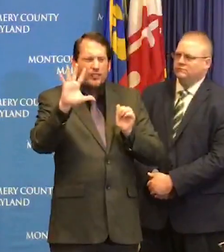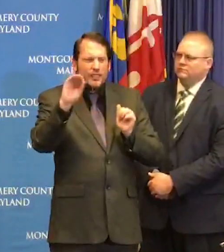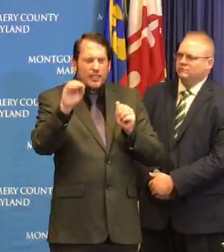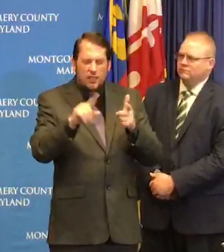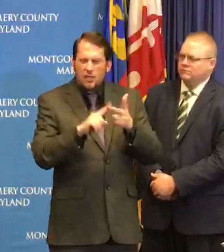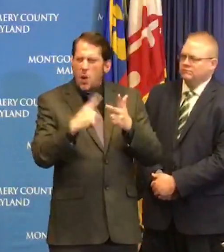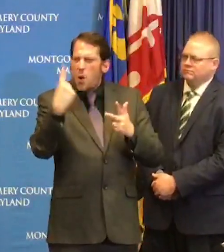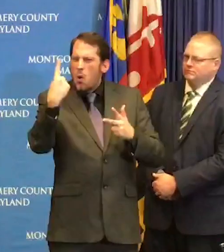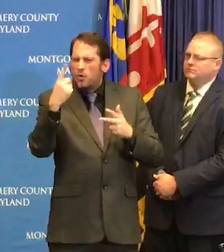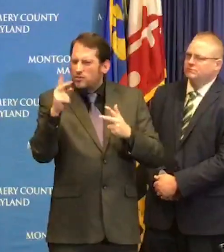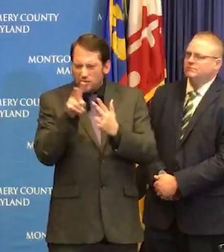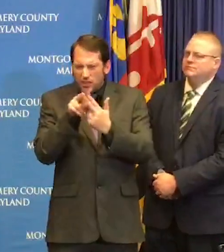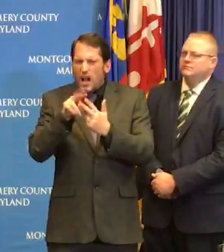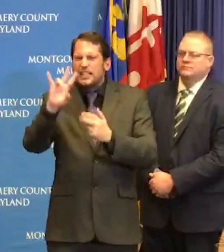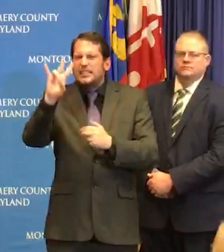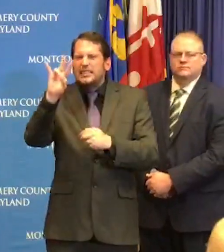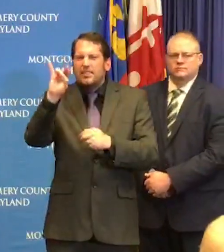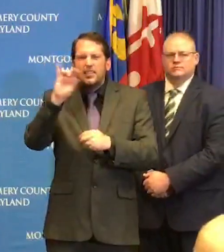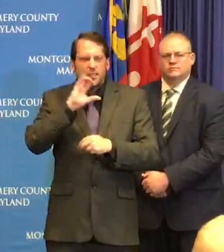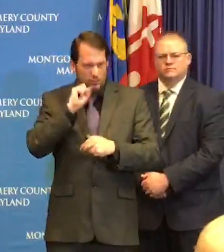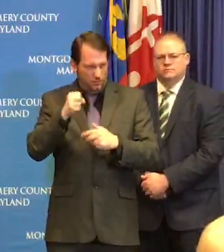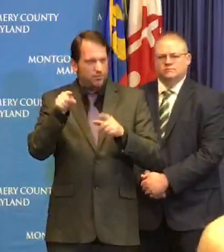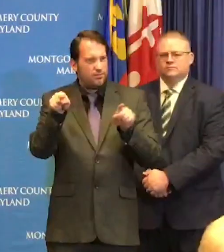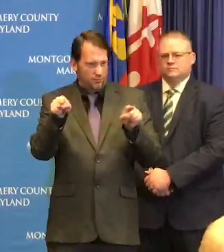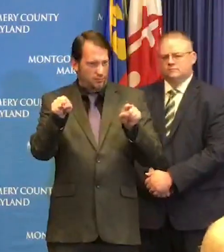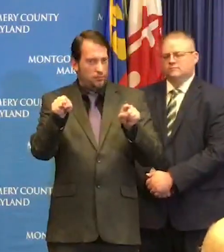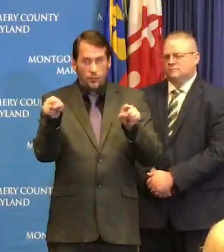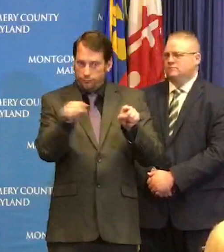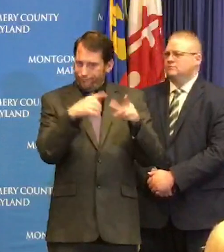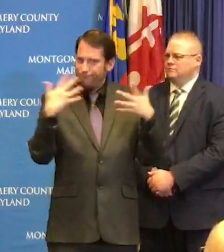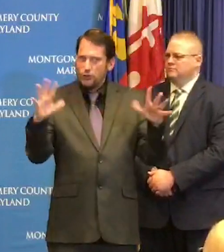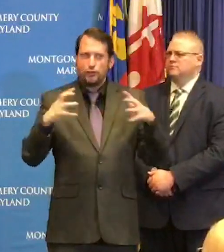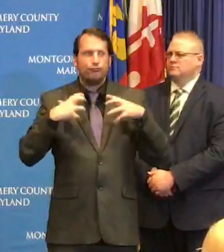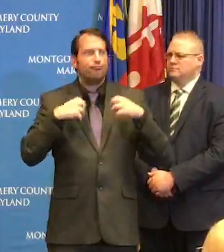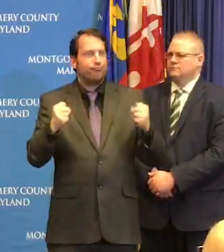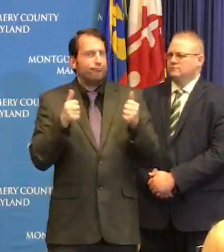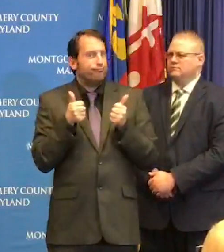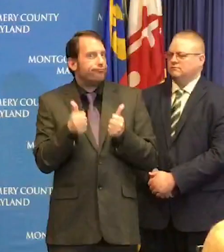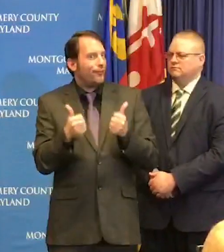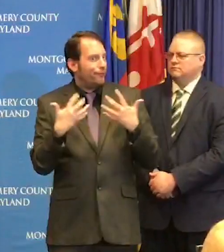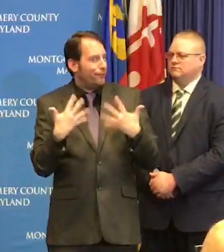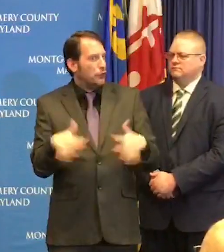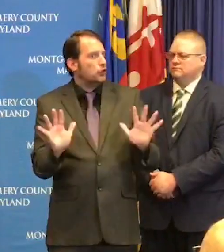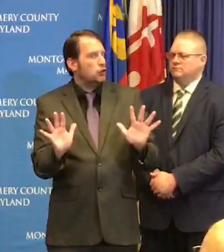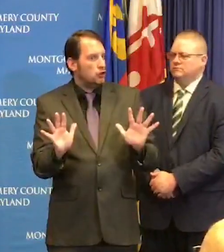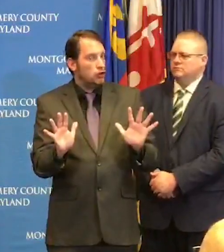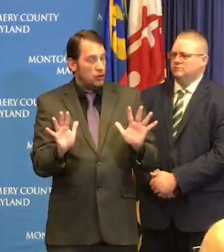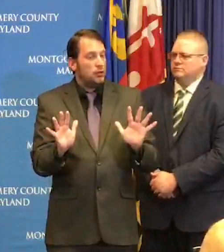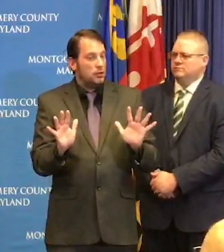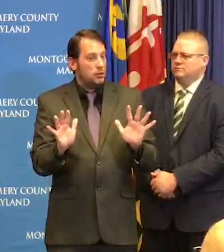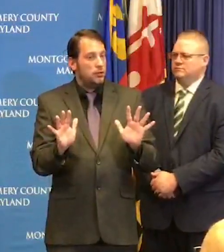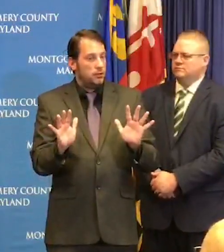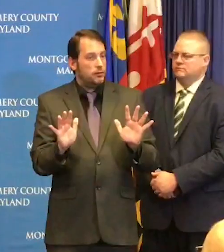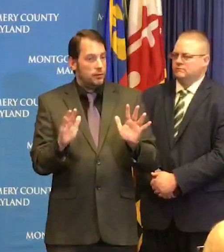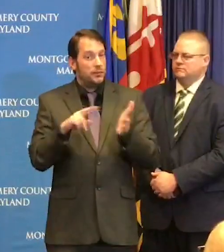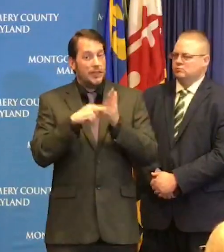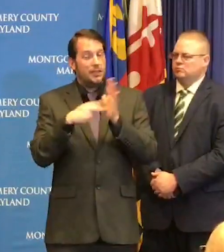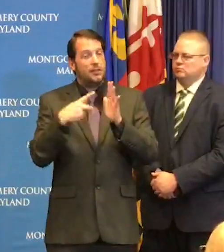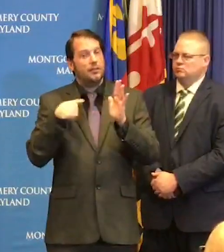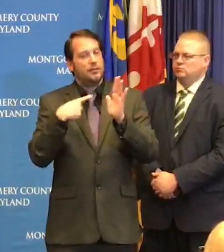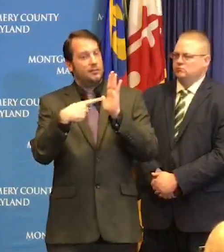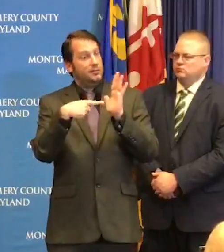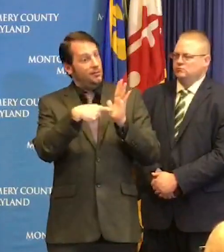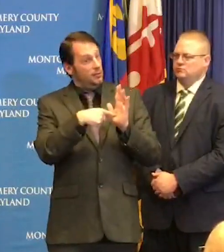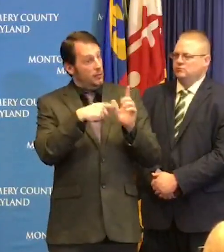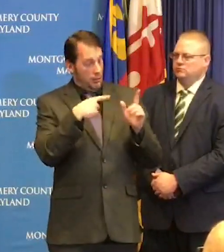they've all done well. And so that suggests again as a reminder to folks that the diagnosis does not mean severe illness. The majority of